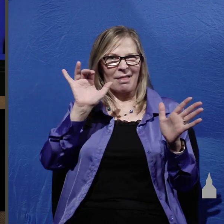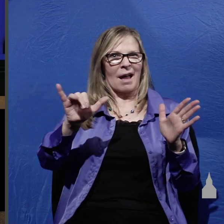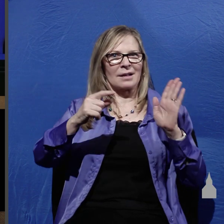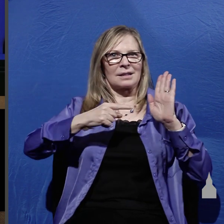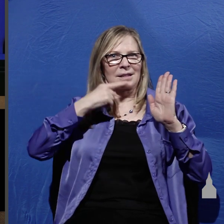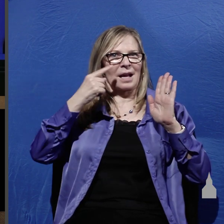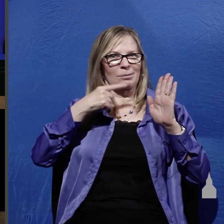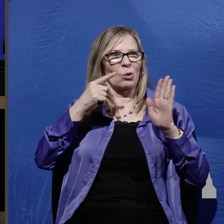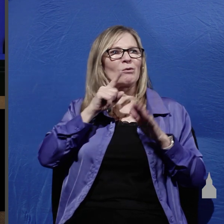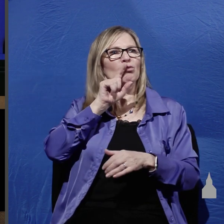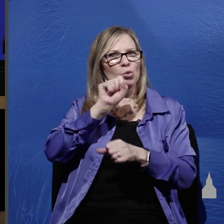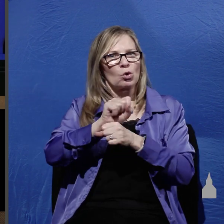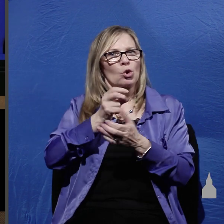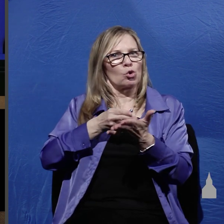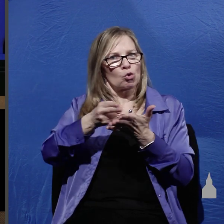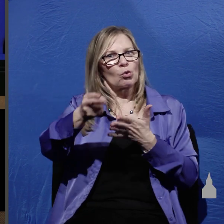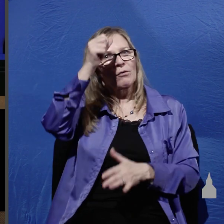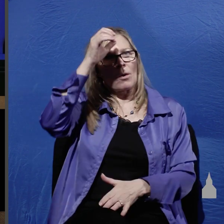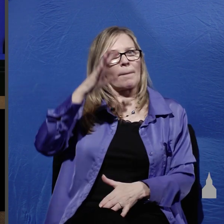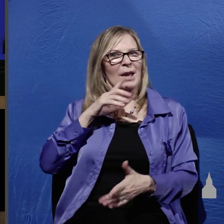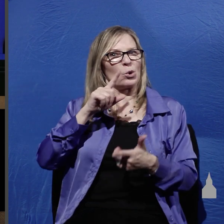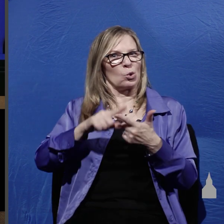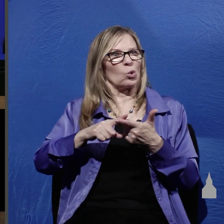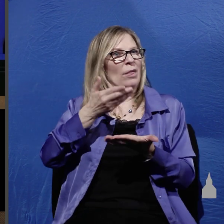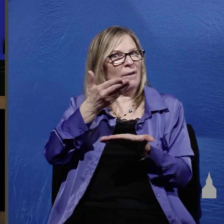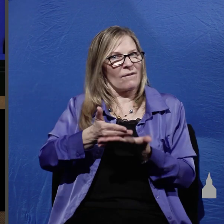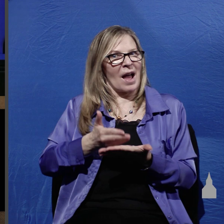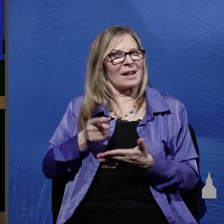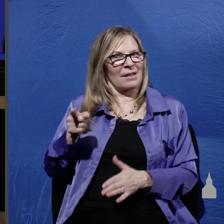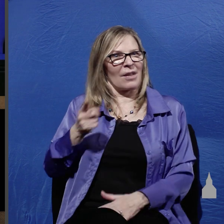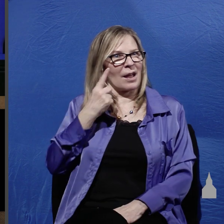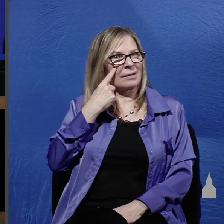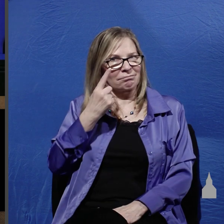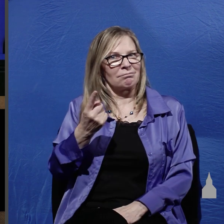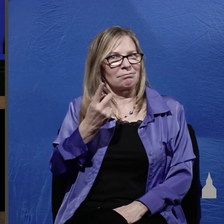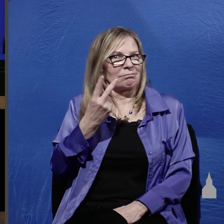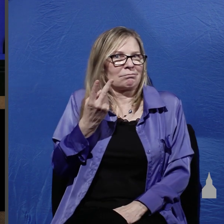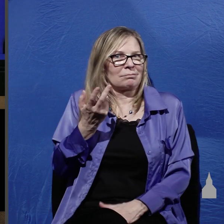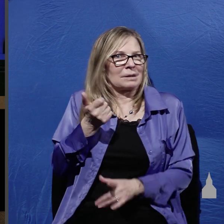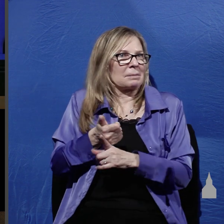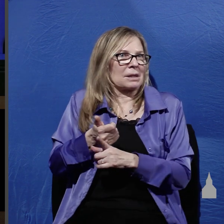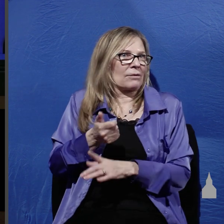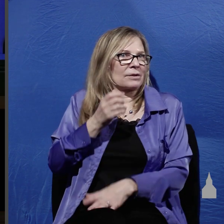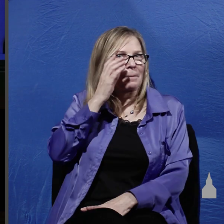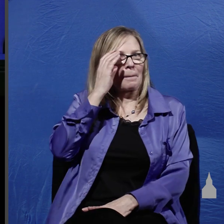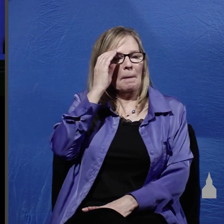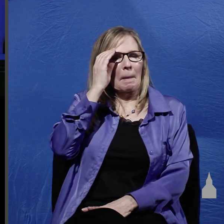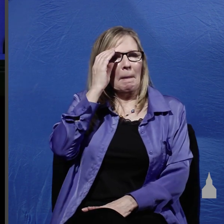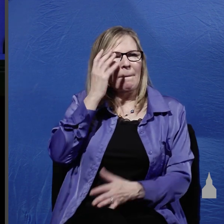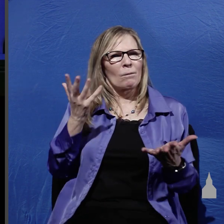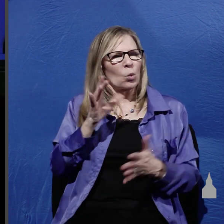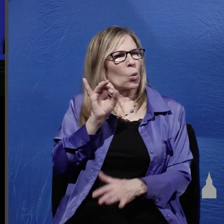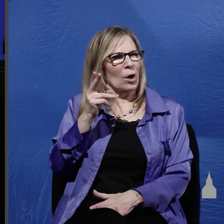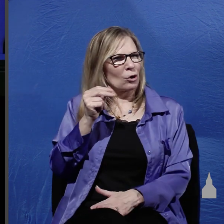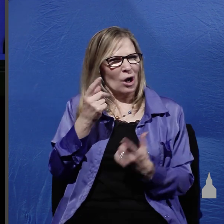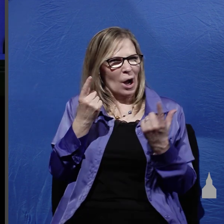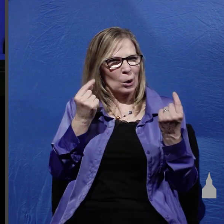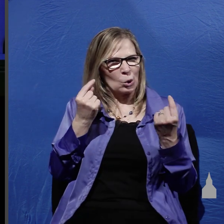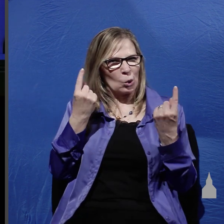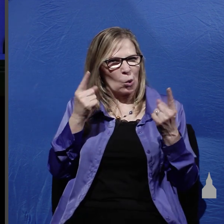of truthful men to the facts they were able to substantiate so what did John do once he came to believe